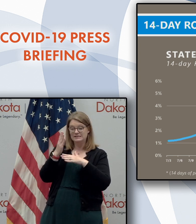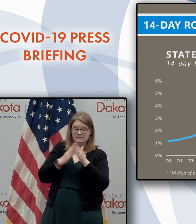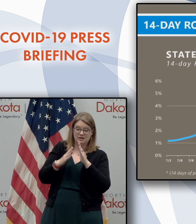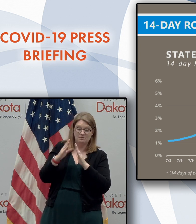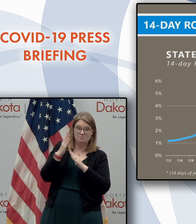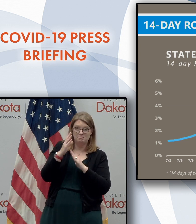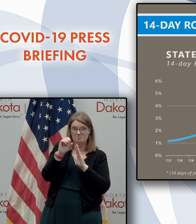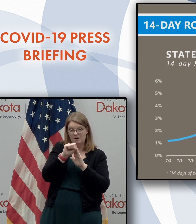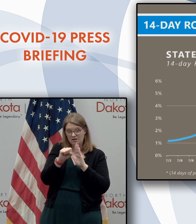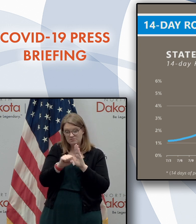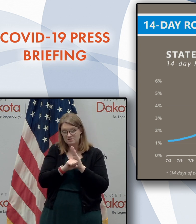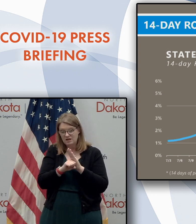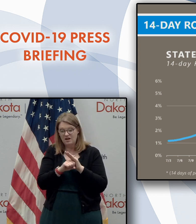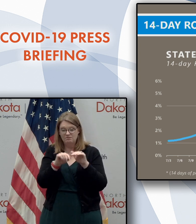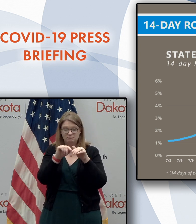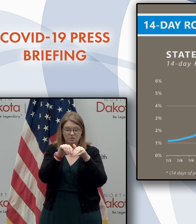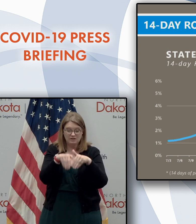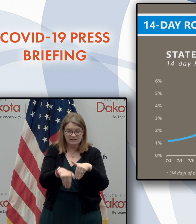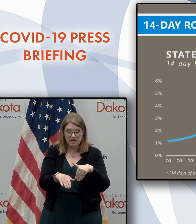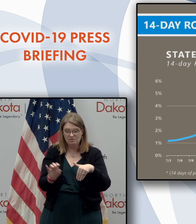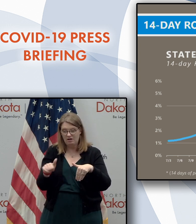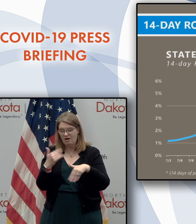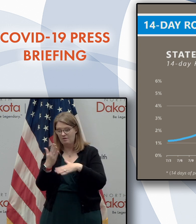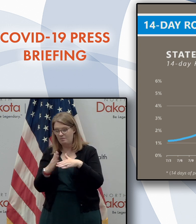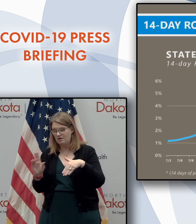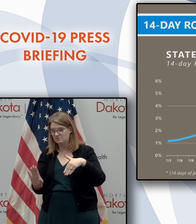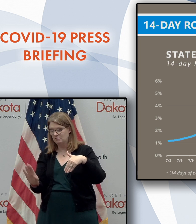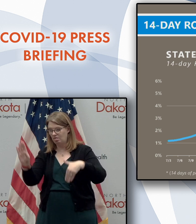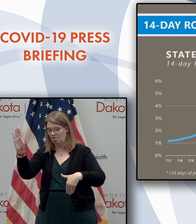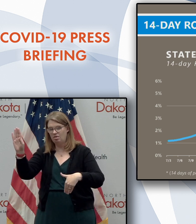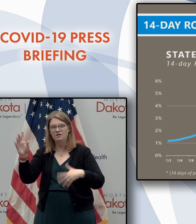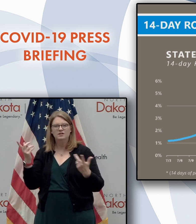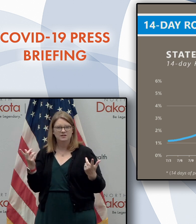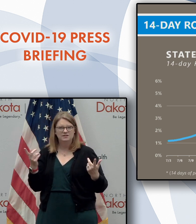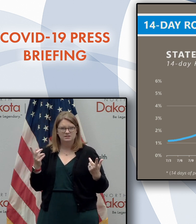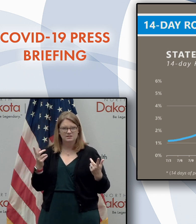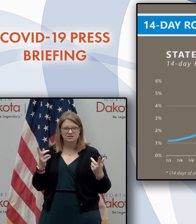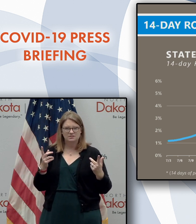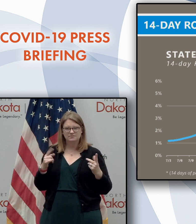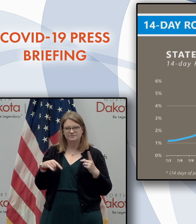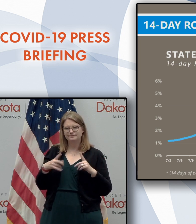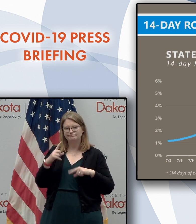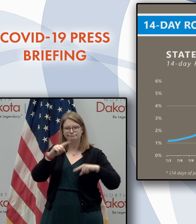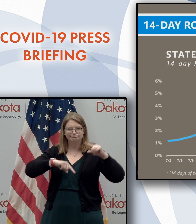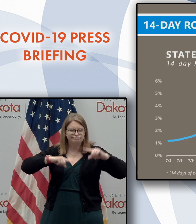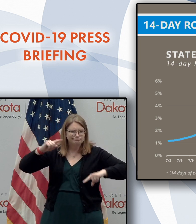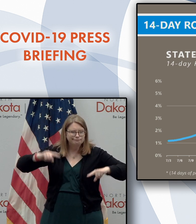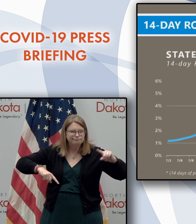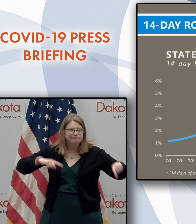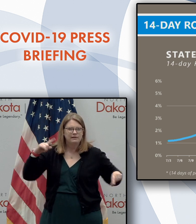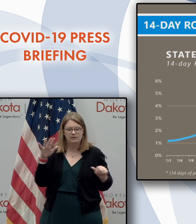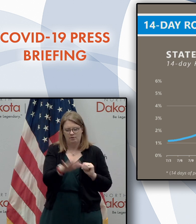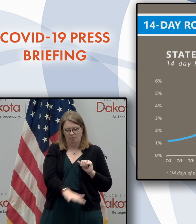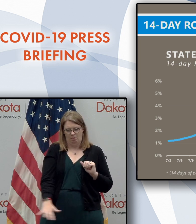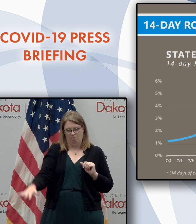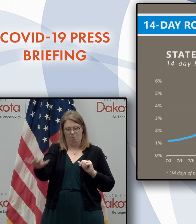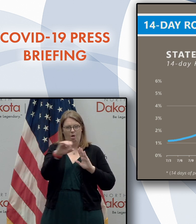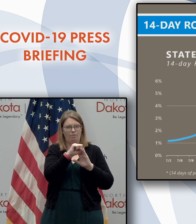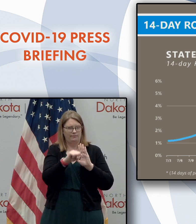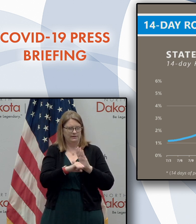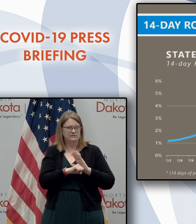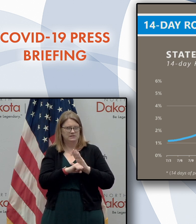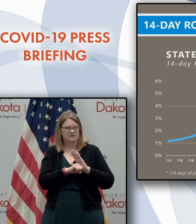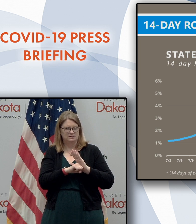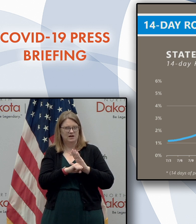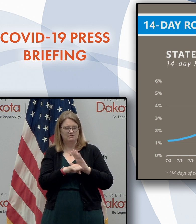and going up in other parts of the state, we do have various rates of positive test rate and various rates of infection rate